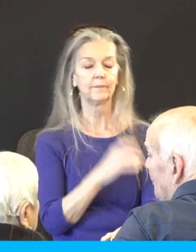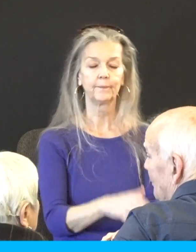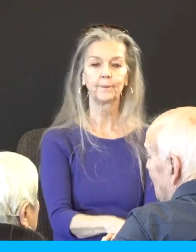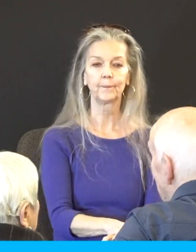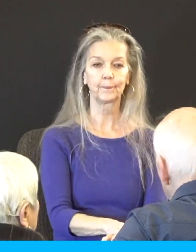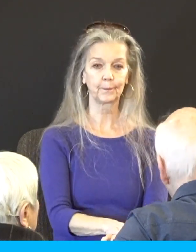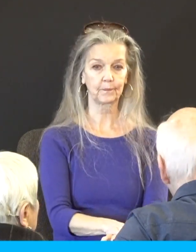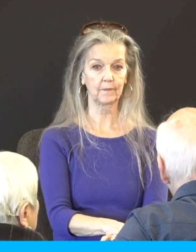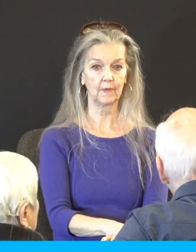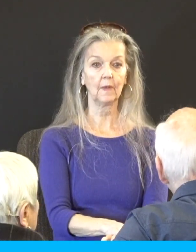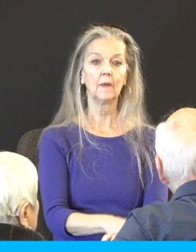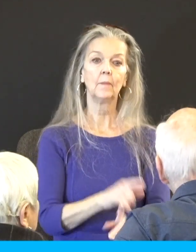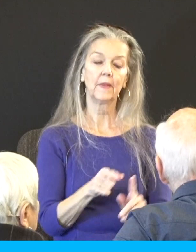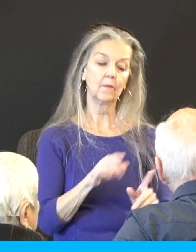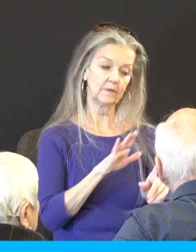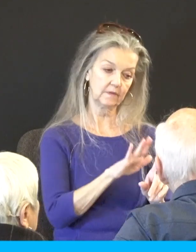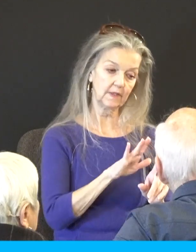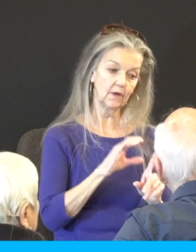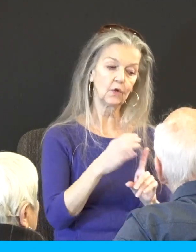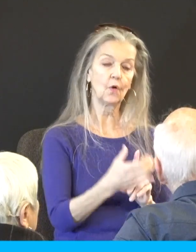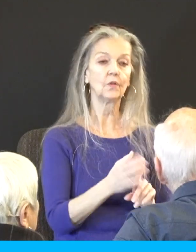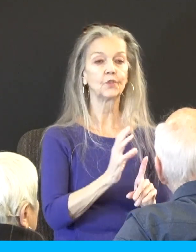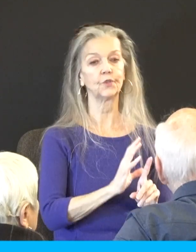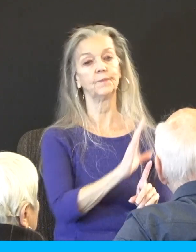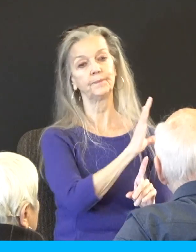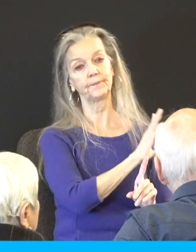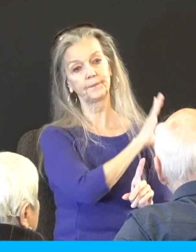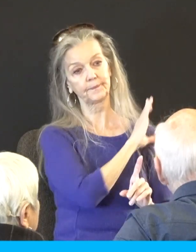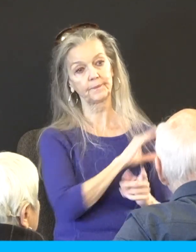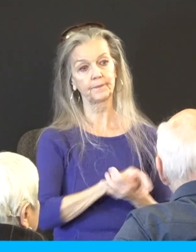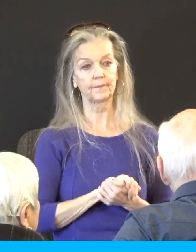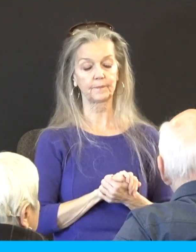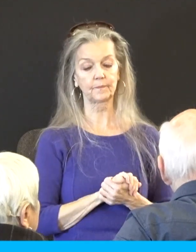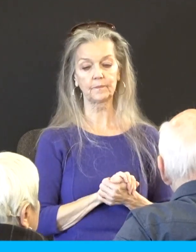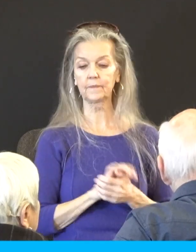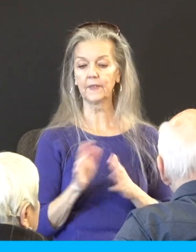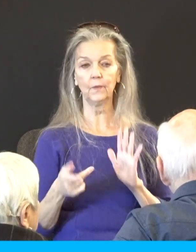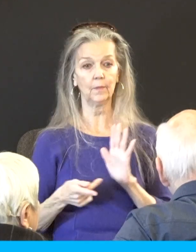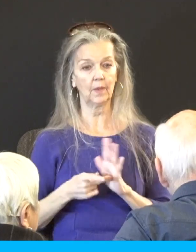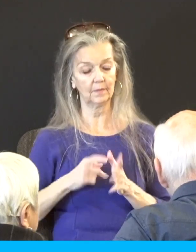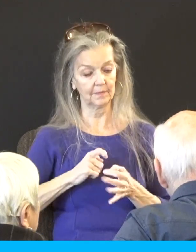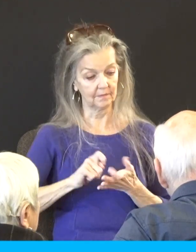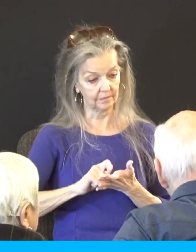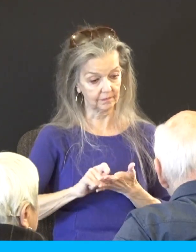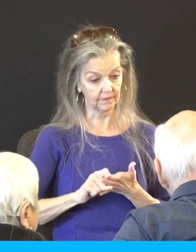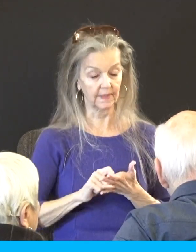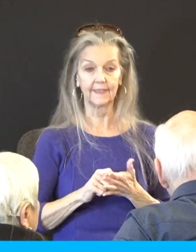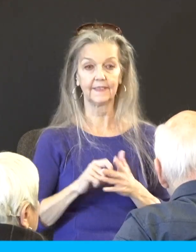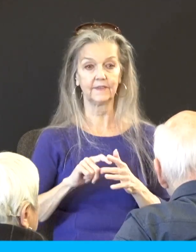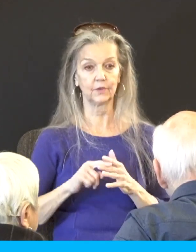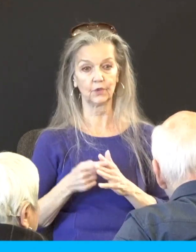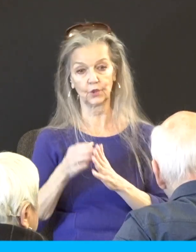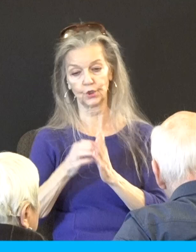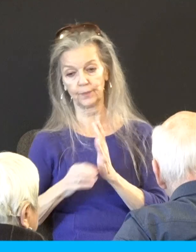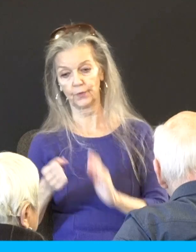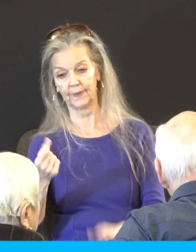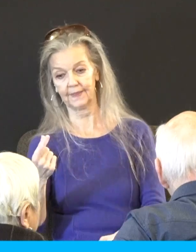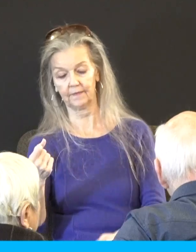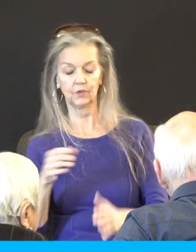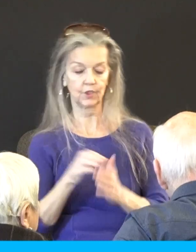But that was the culture. And so he's been calling these things out. He gets to chapter 11, right? Chapter 7, marriage issues.